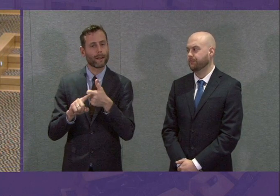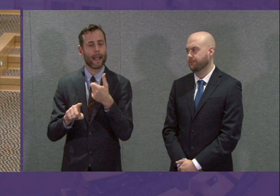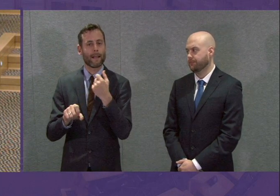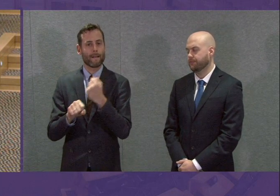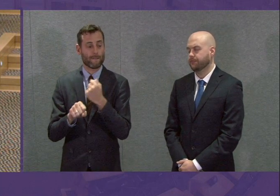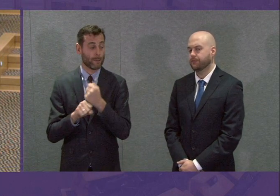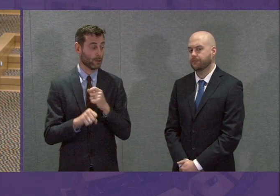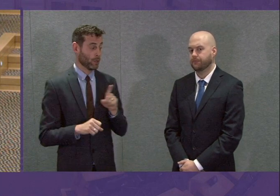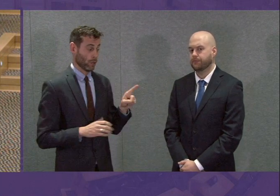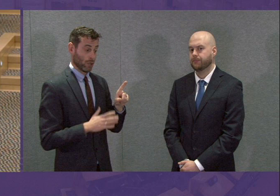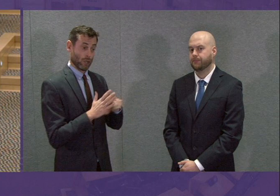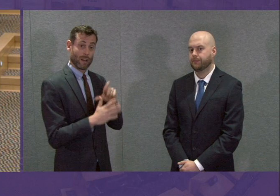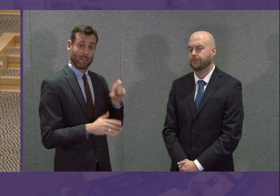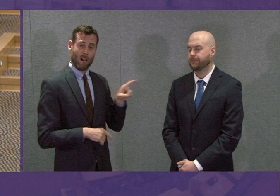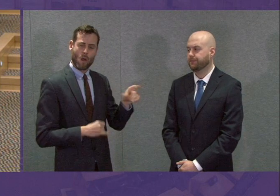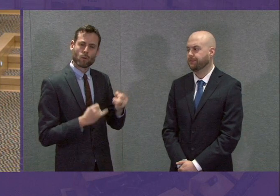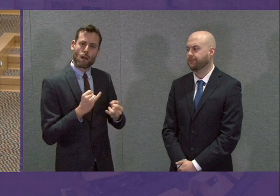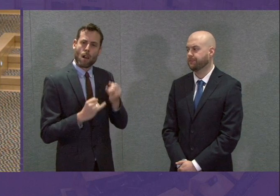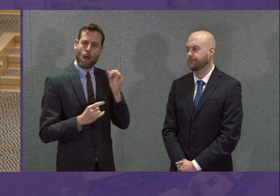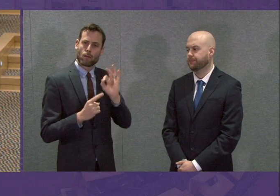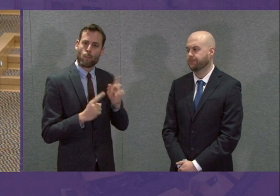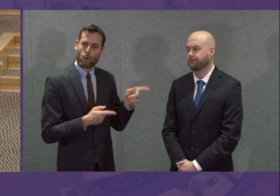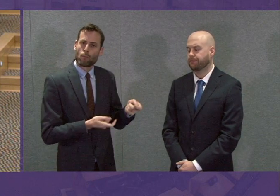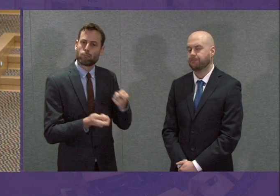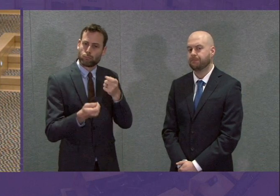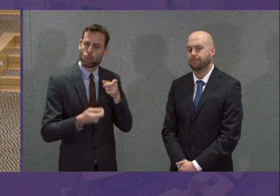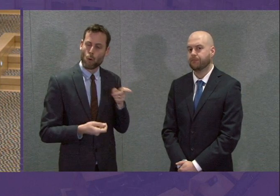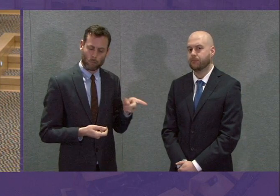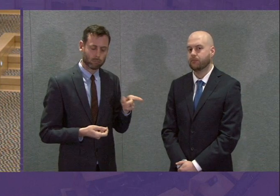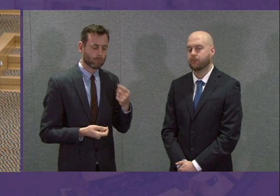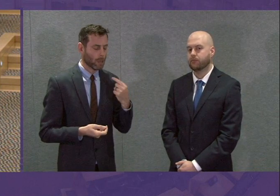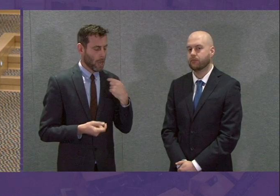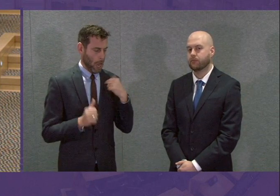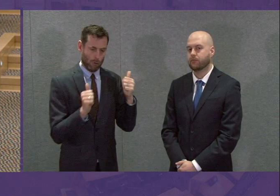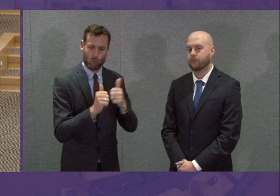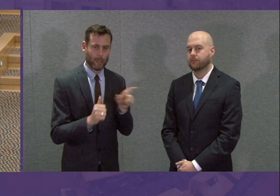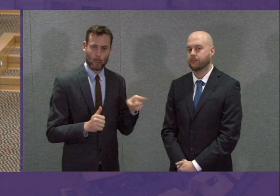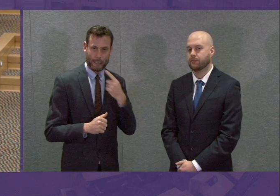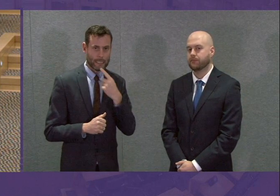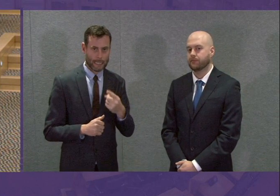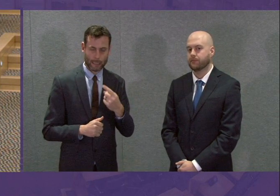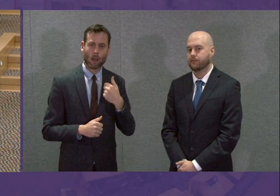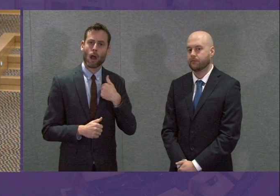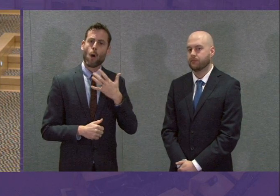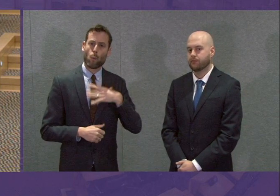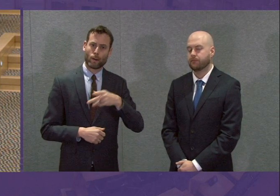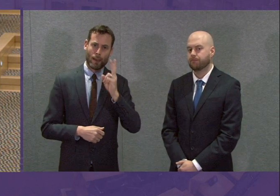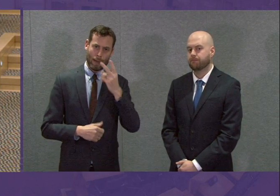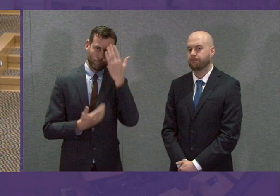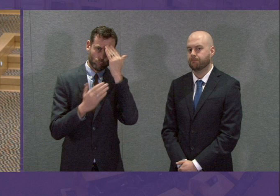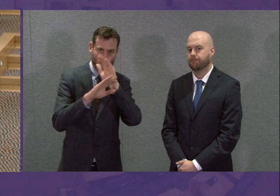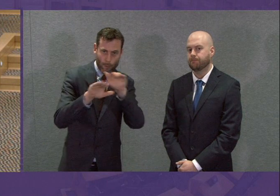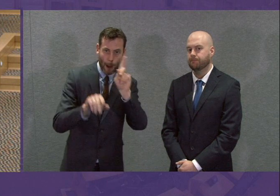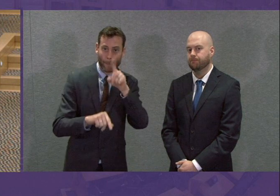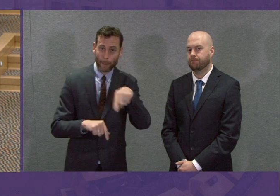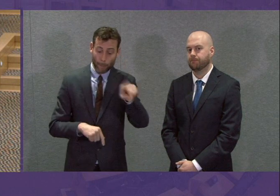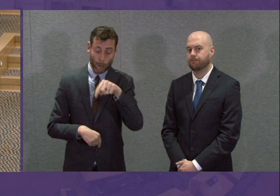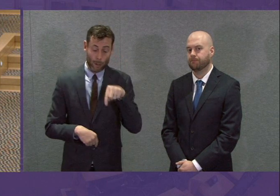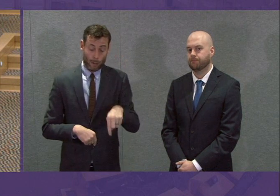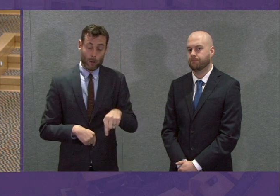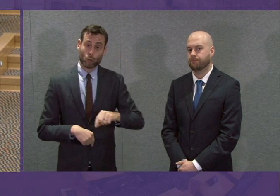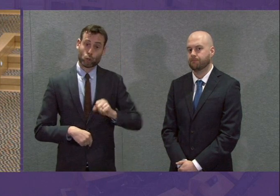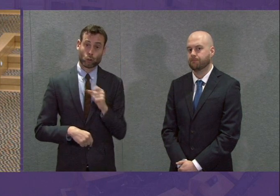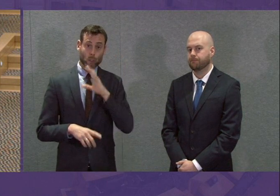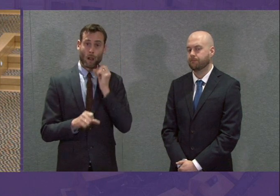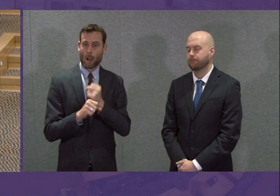agreed with at the start of this answer. I, and I will do so again, I've given an assurance to people across the country that the Scottish Government will be as